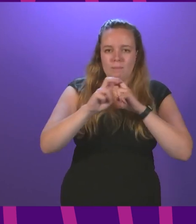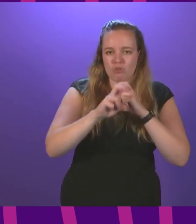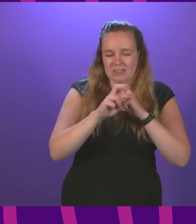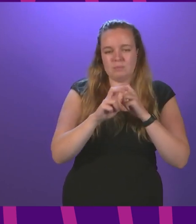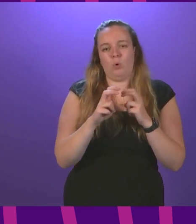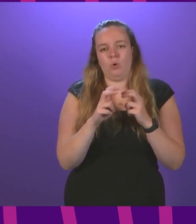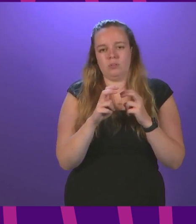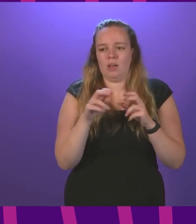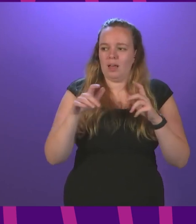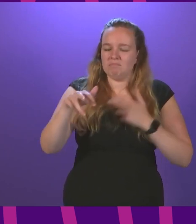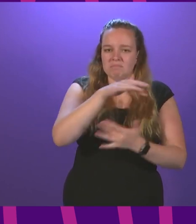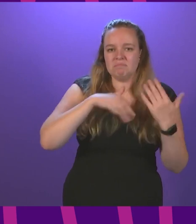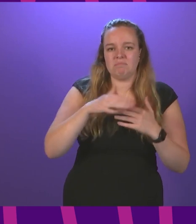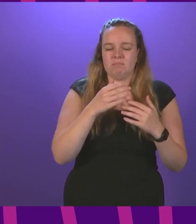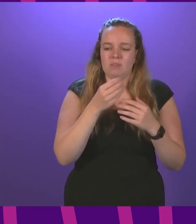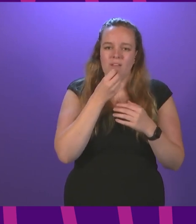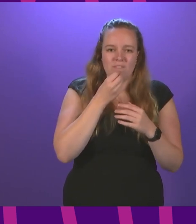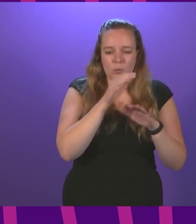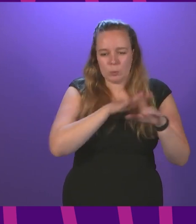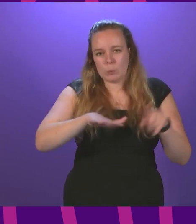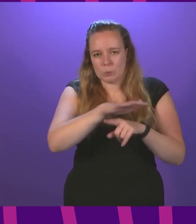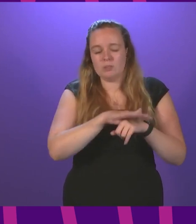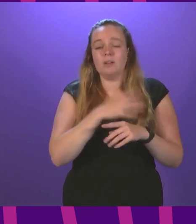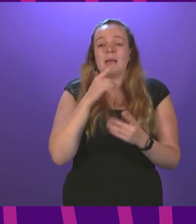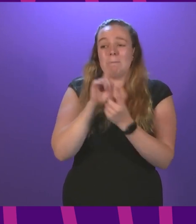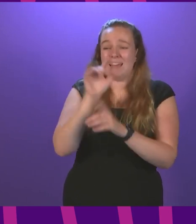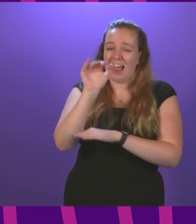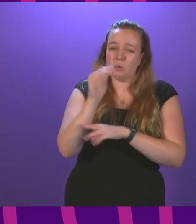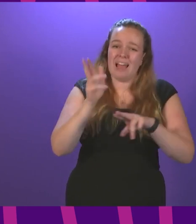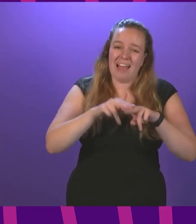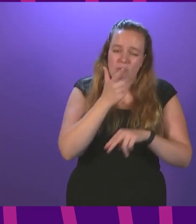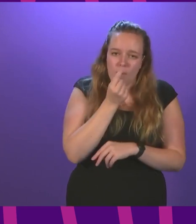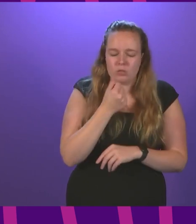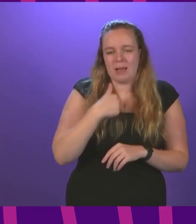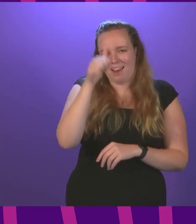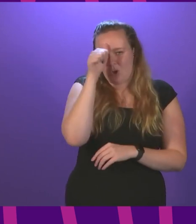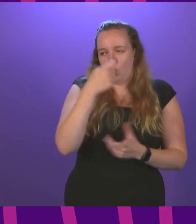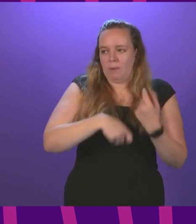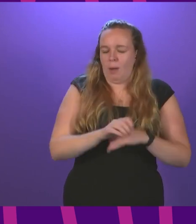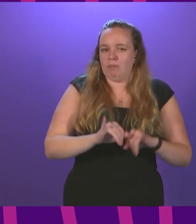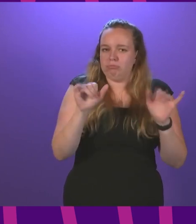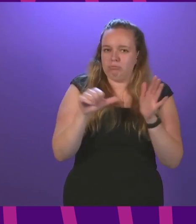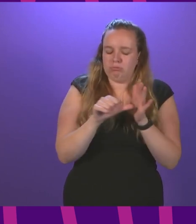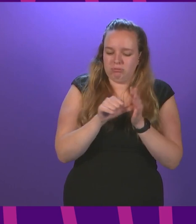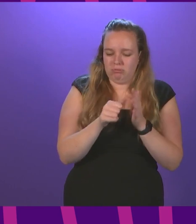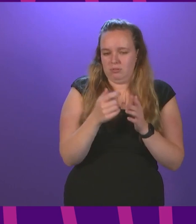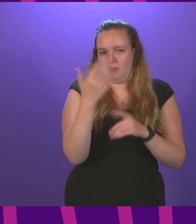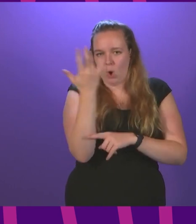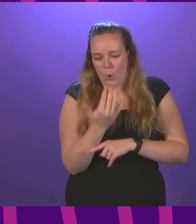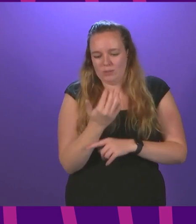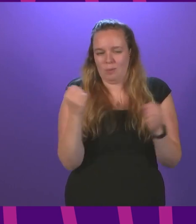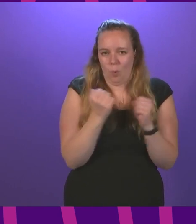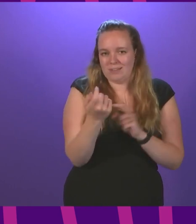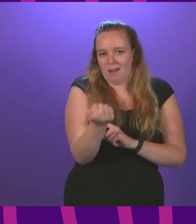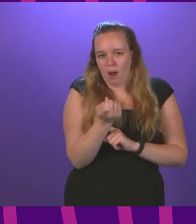and when moving about in hospitality settings. Meet outdoors if you can. I know this will get harder, obviously, as we move into autumn and